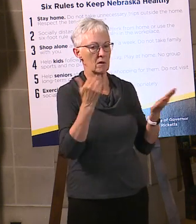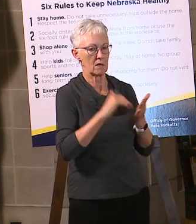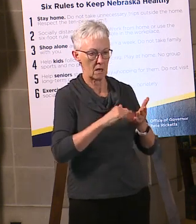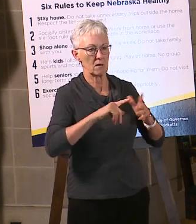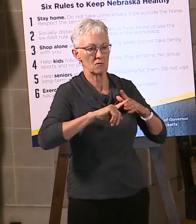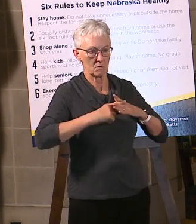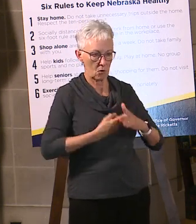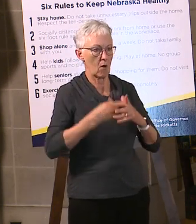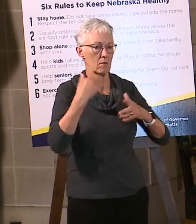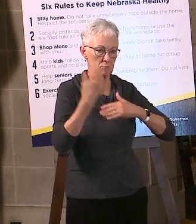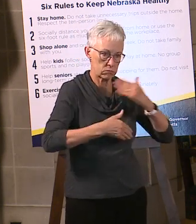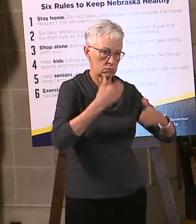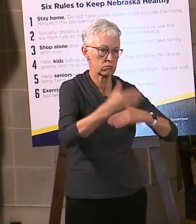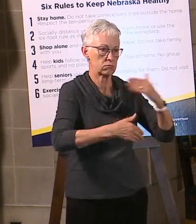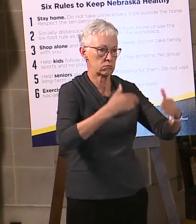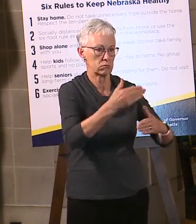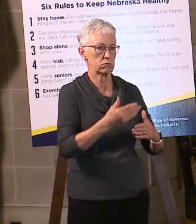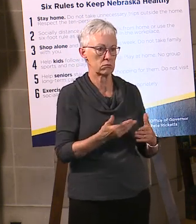get us back on that path.